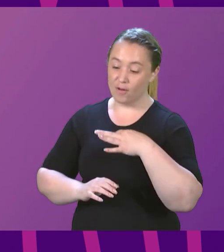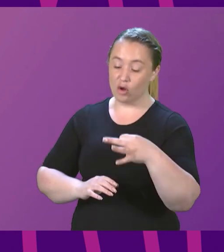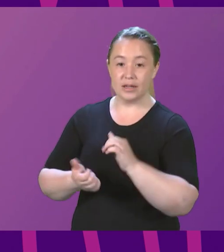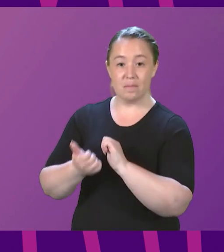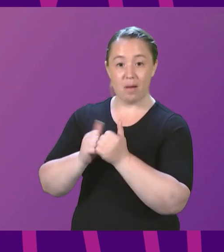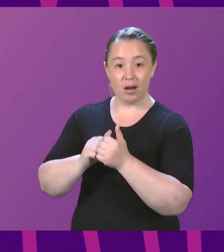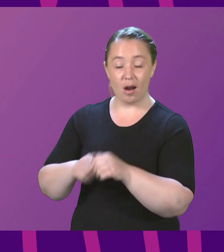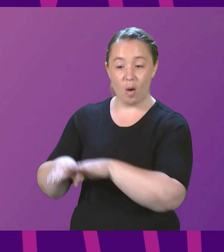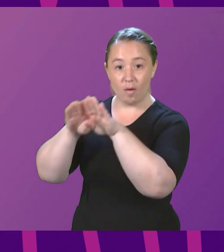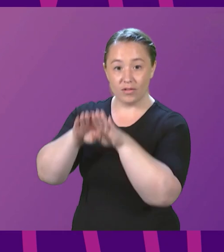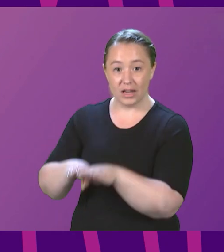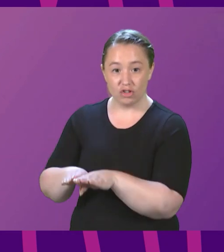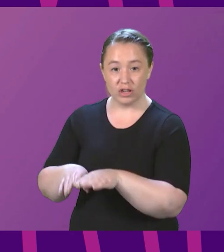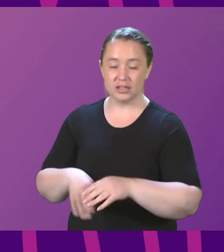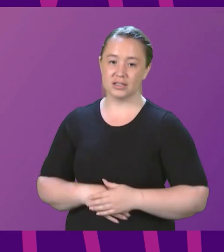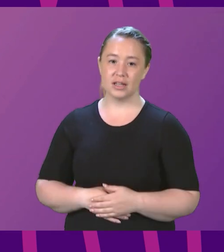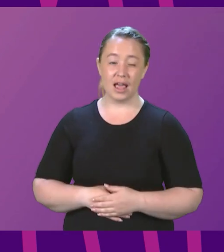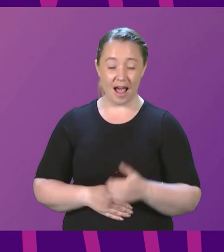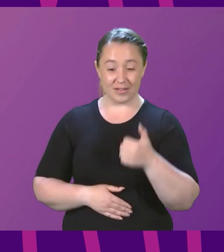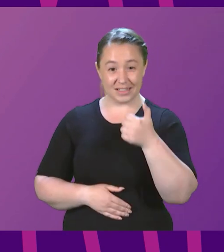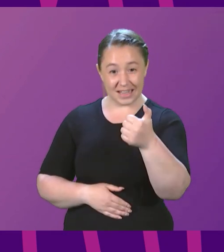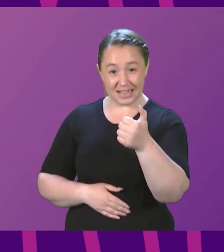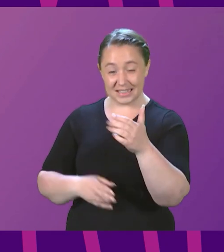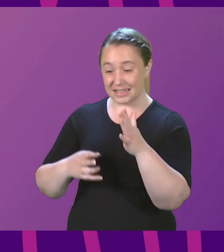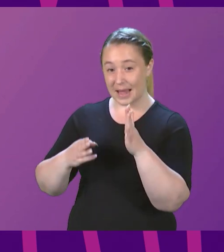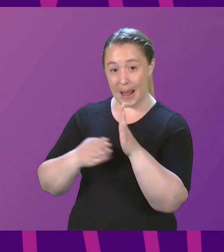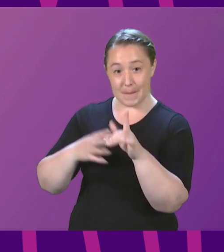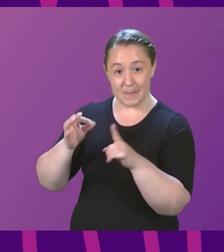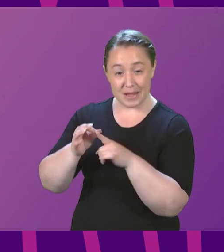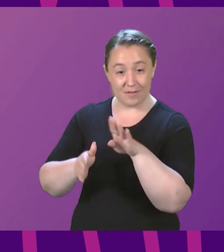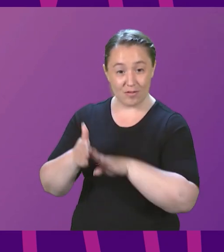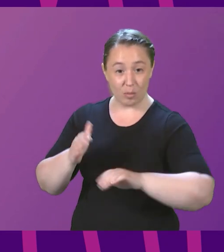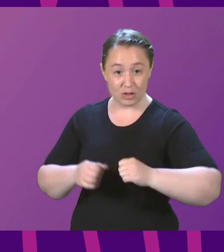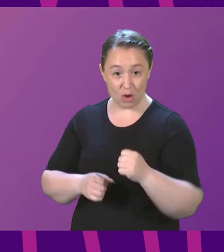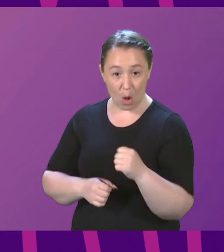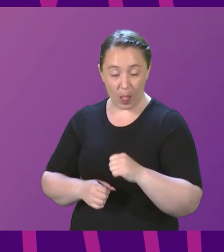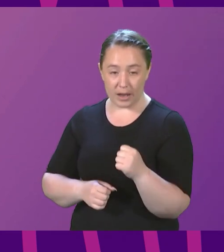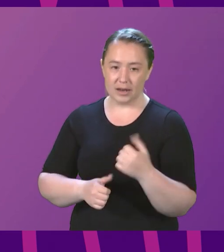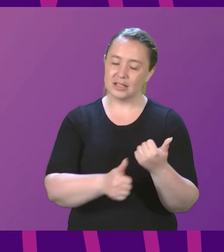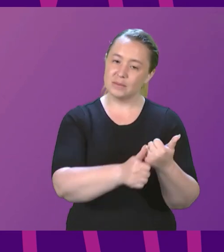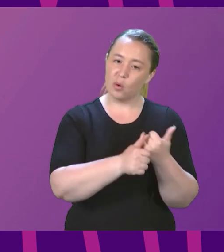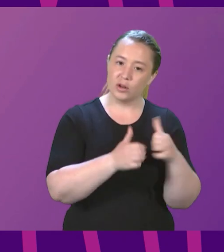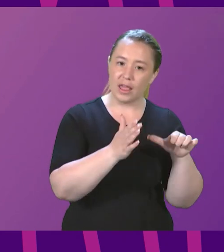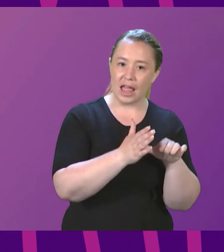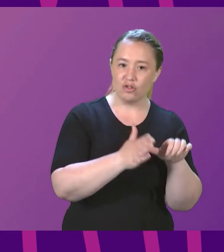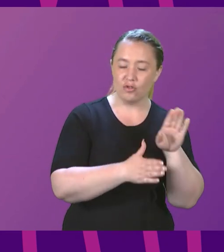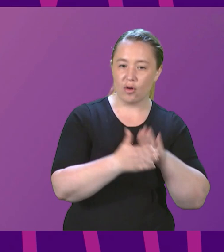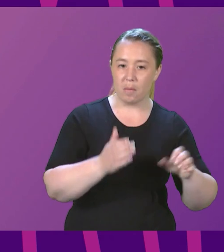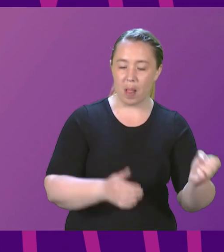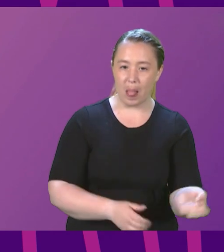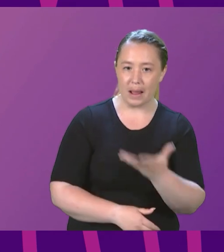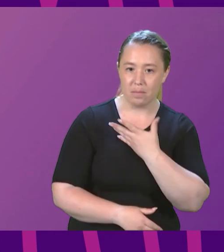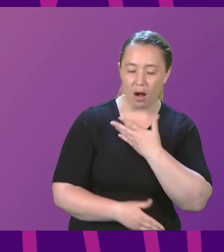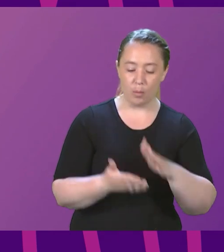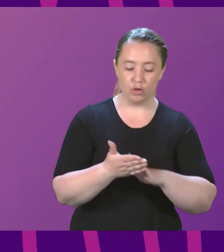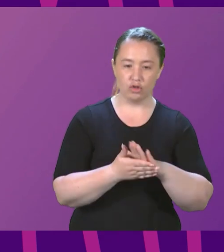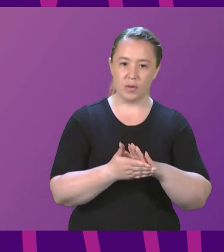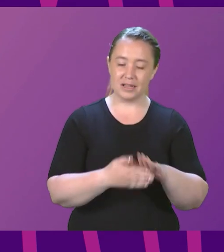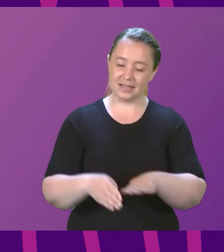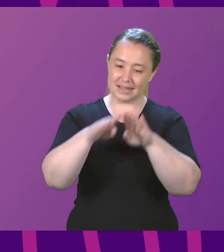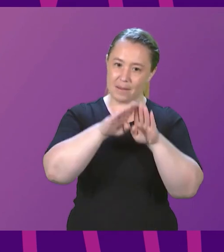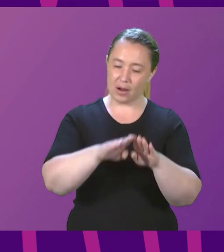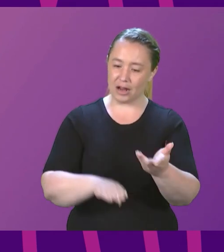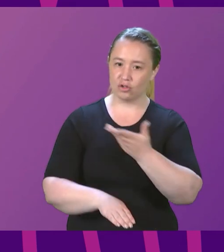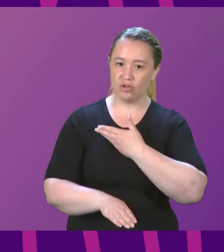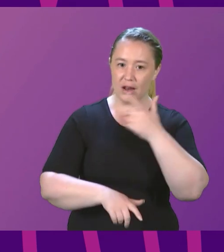A Tory UK government with only six MPs from Scotland, supporting this issue by Labour, is seeking to deny the democratic right the people of Scotland to choose